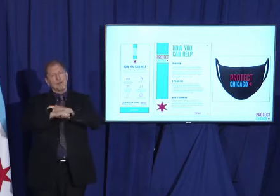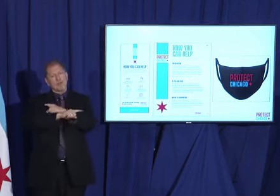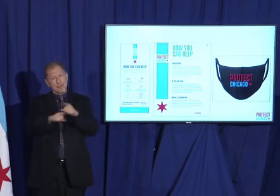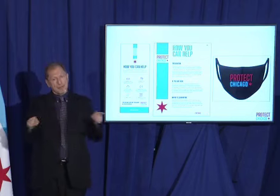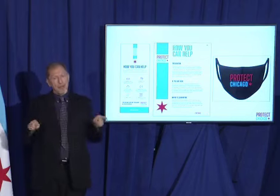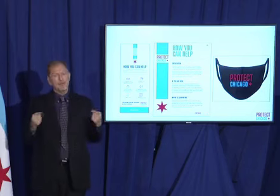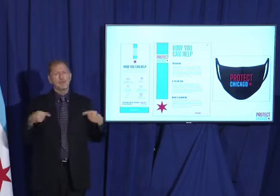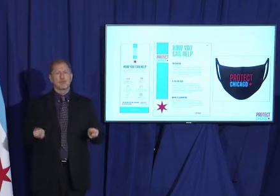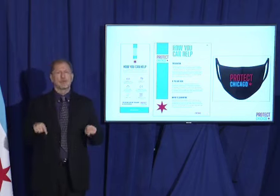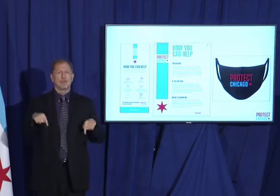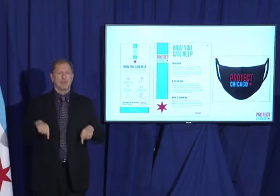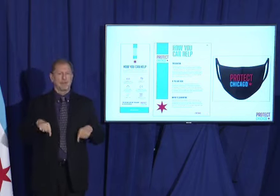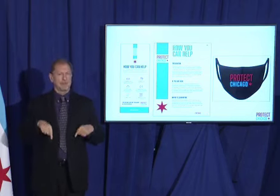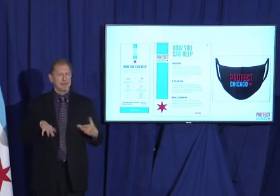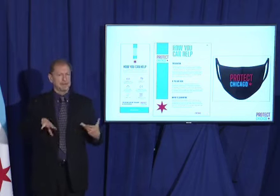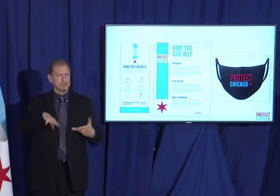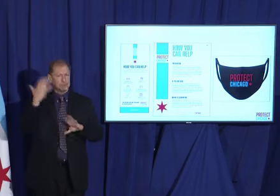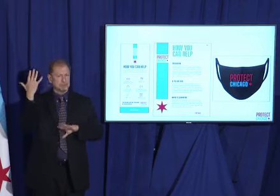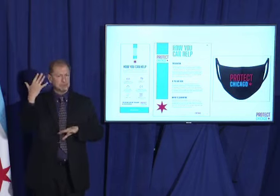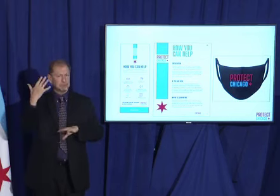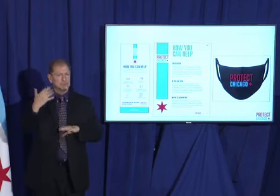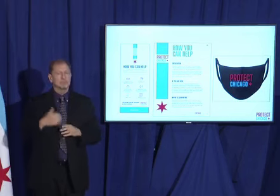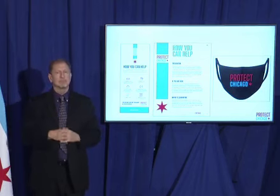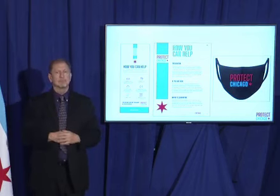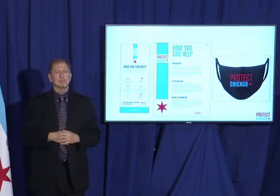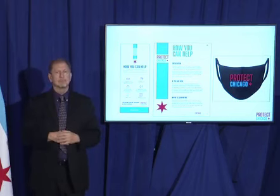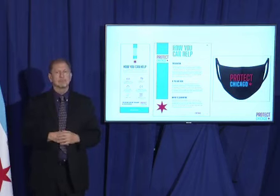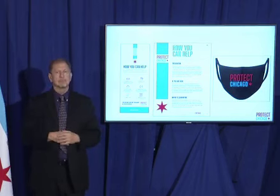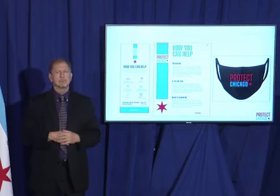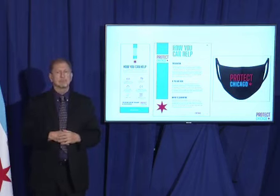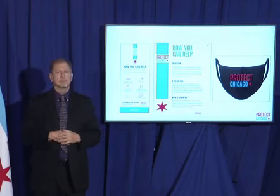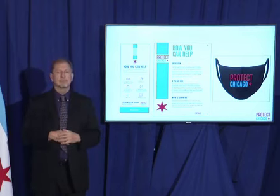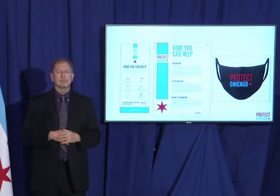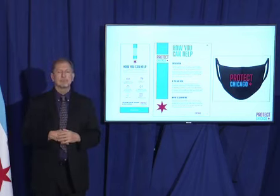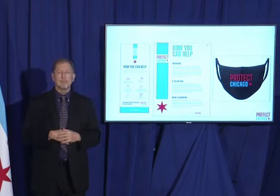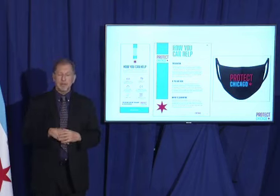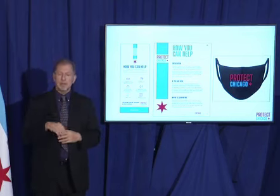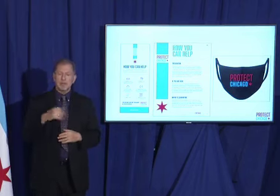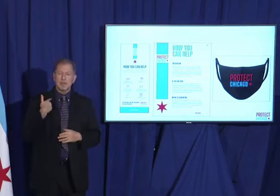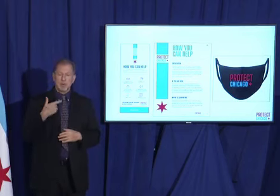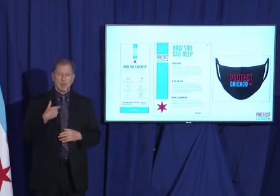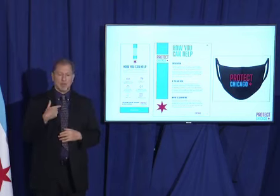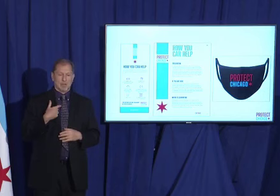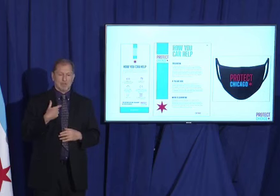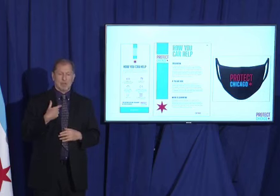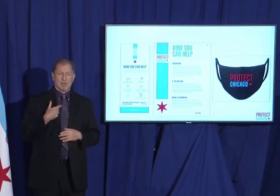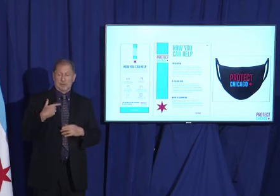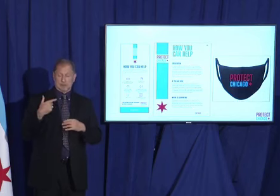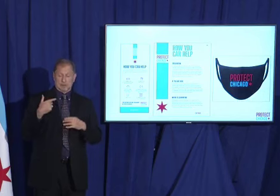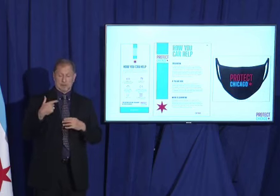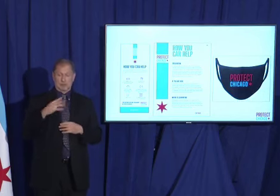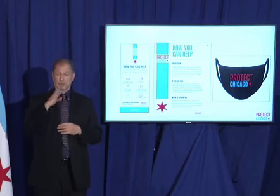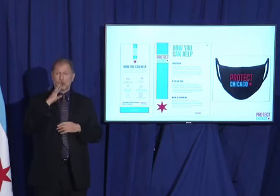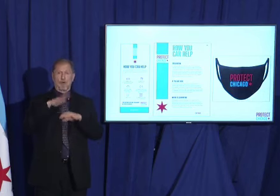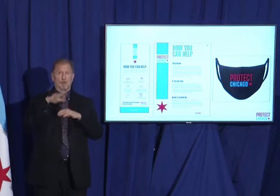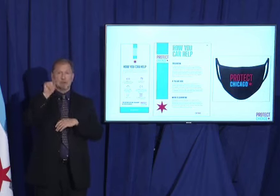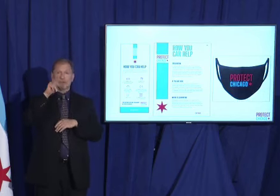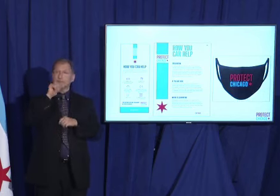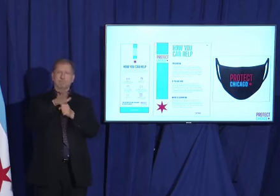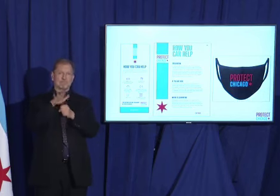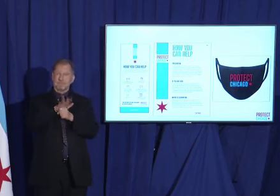this incredibly challenging time. This hyper-local focus, grassroots, door-to-door,